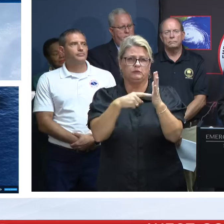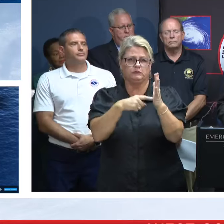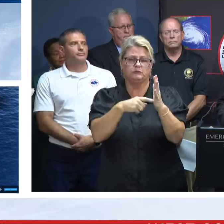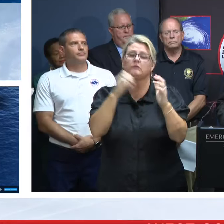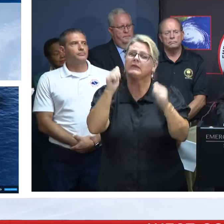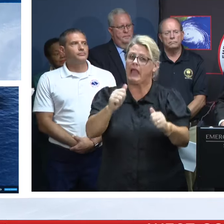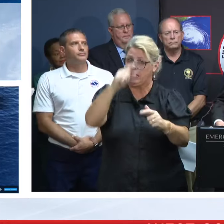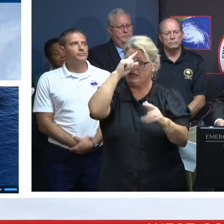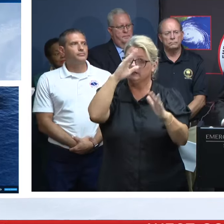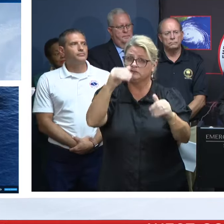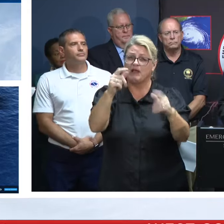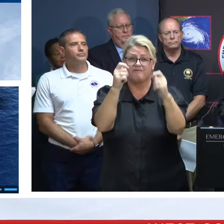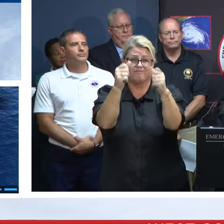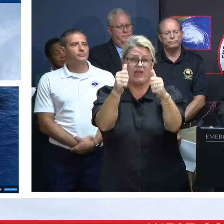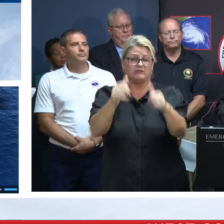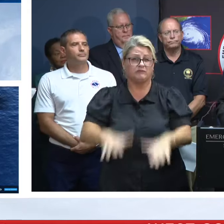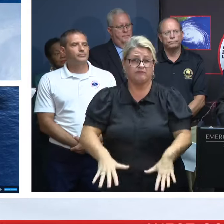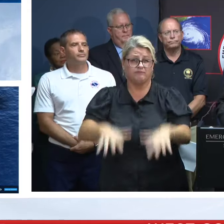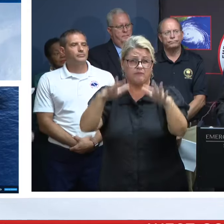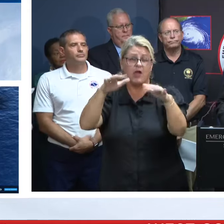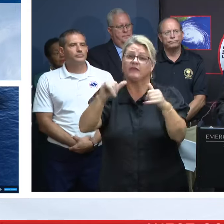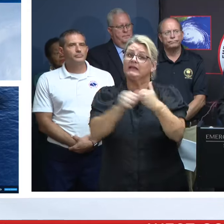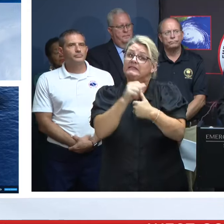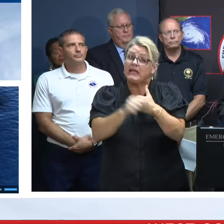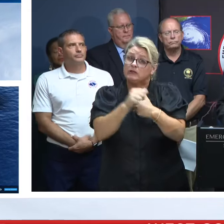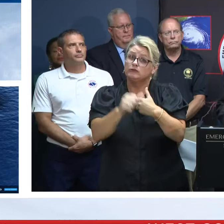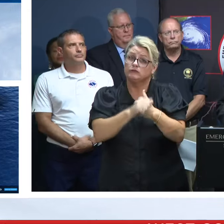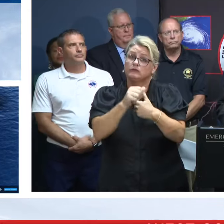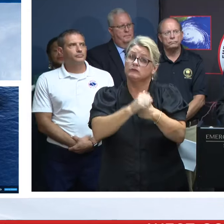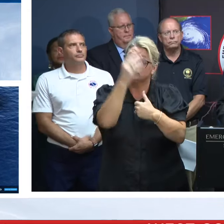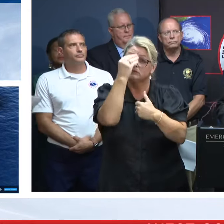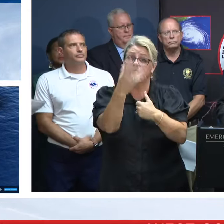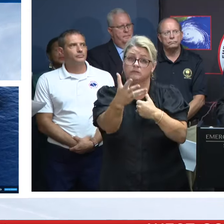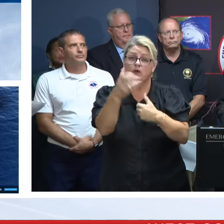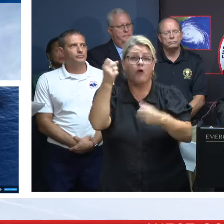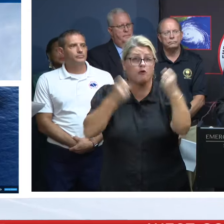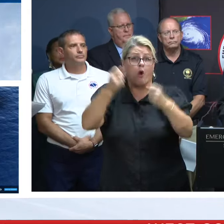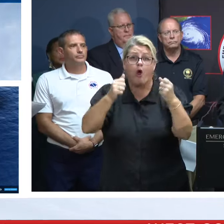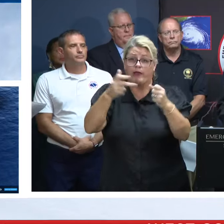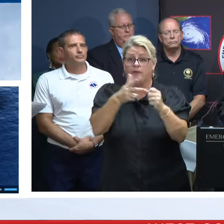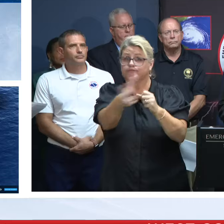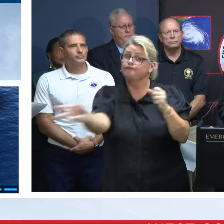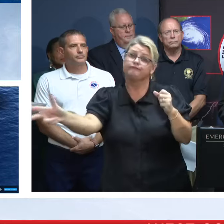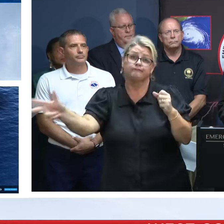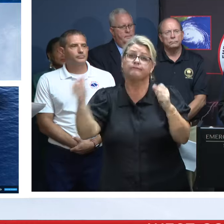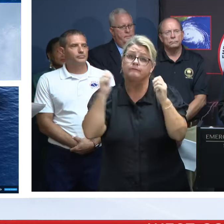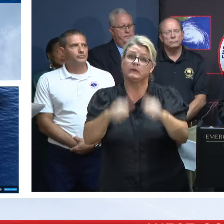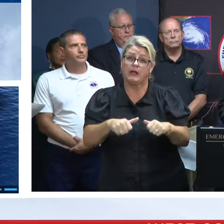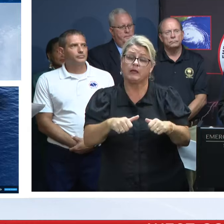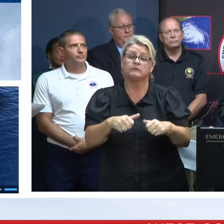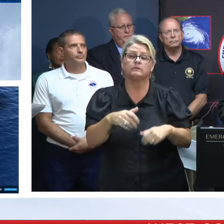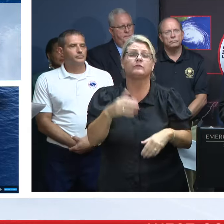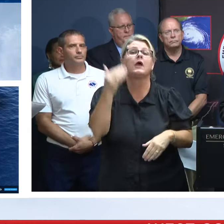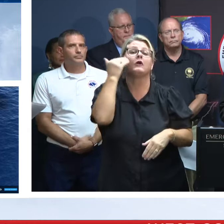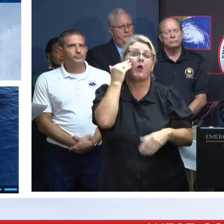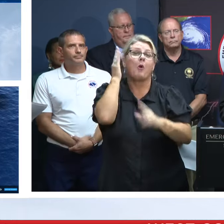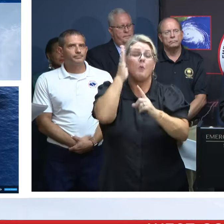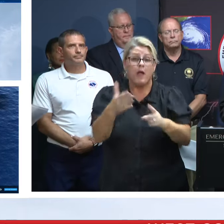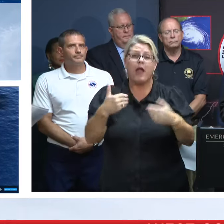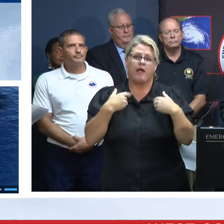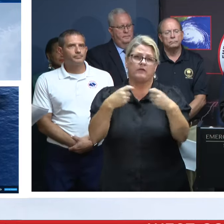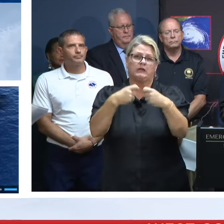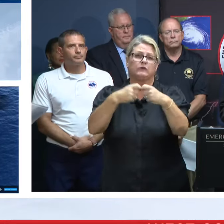flooding, which is highly dangerous. It can take a car off a road. We also have, we know we're going to have power